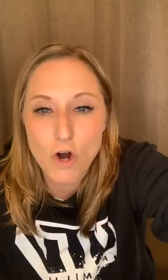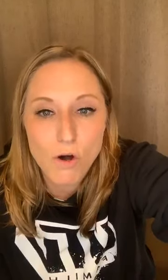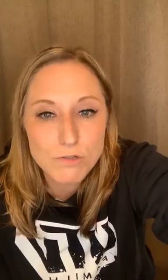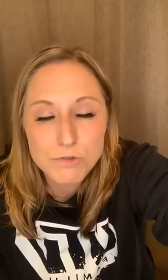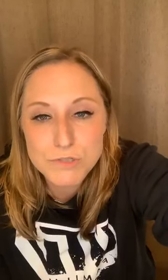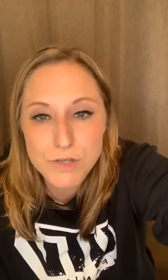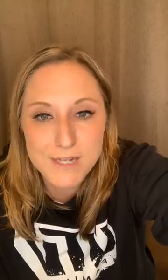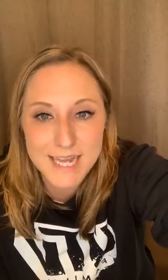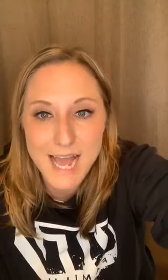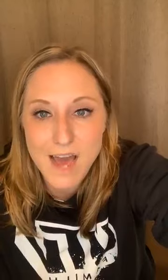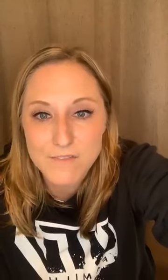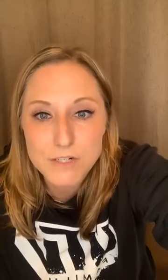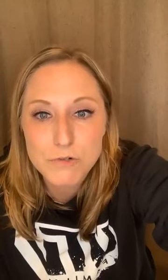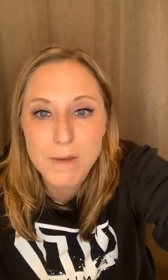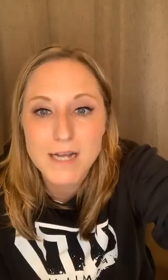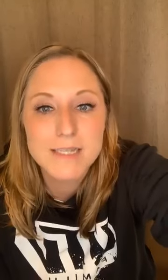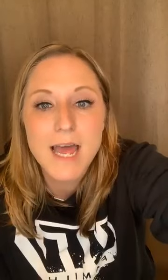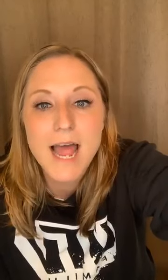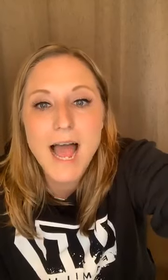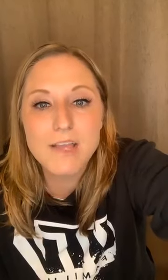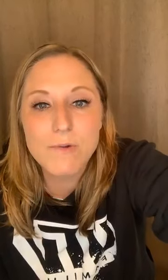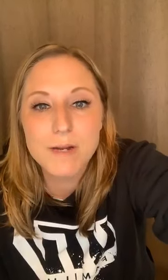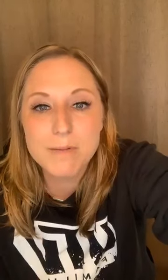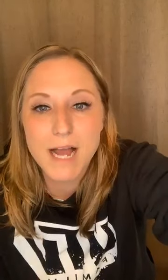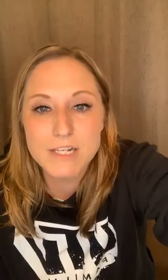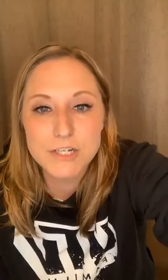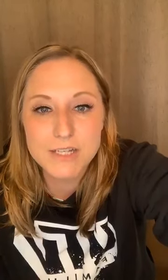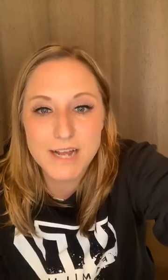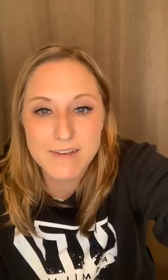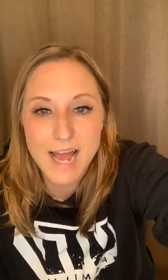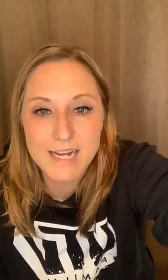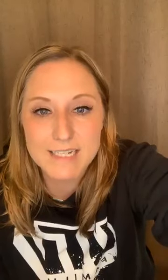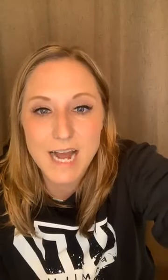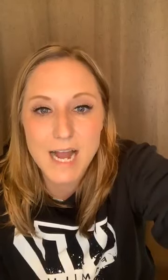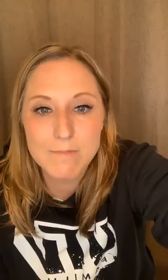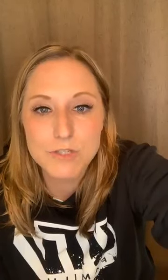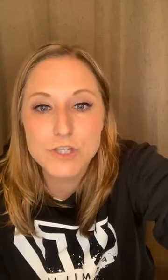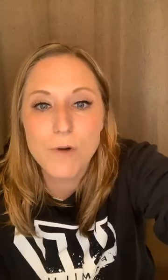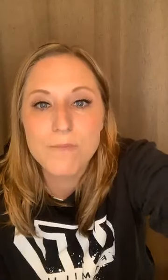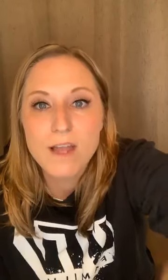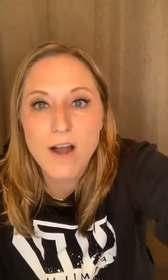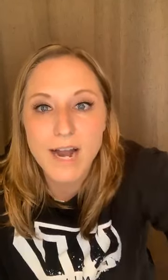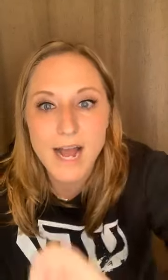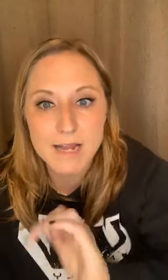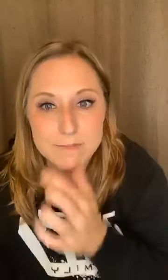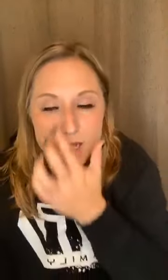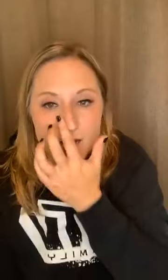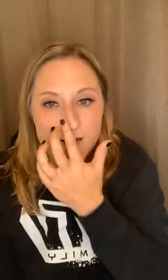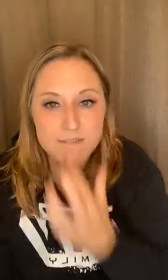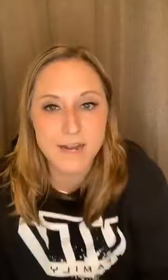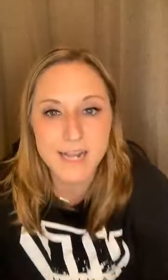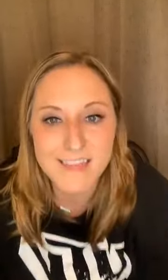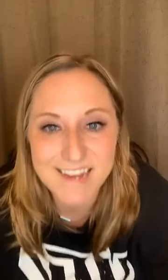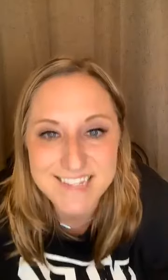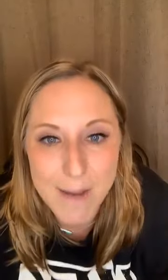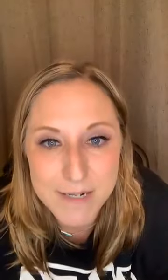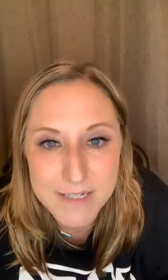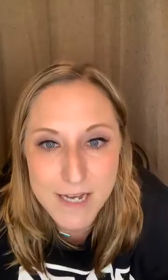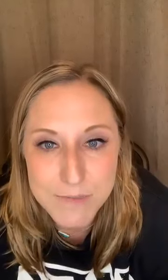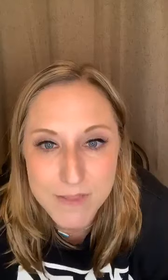all tools that you can take out of your toolbox and you can apply to your life at any time. So, all right, I am done inviting. That's happening to us with the